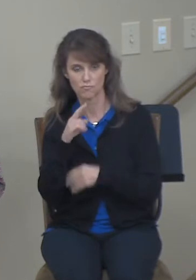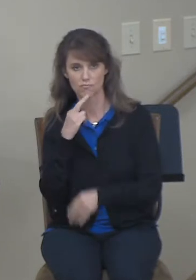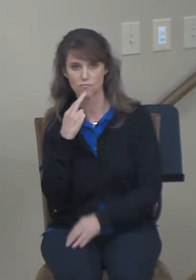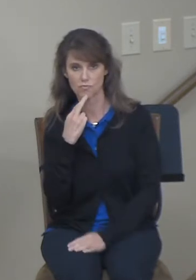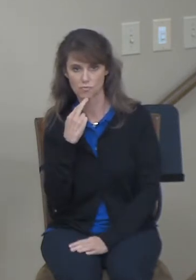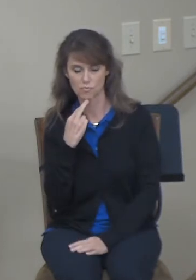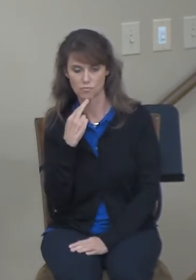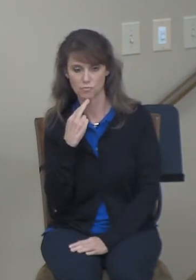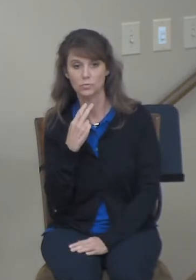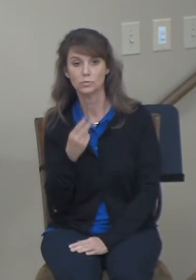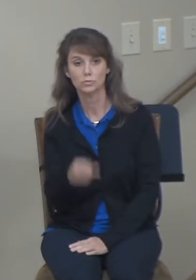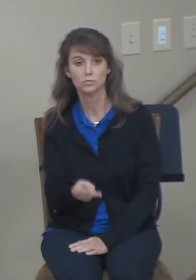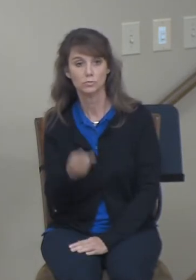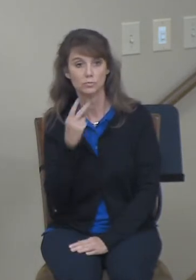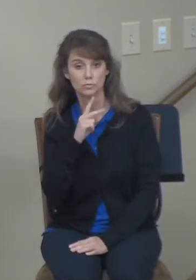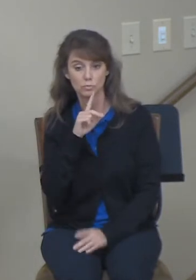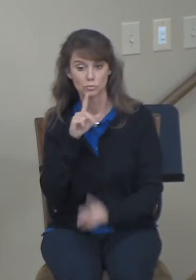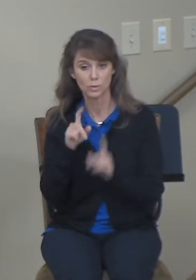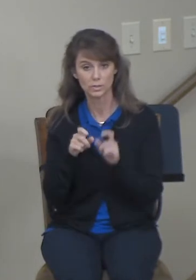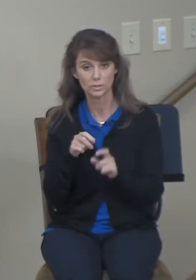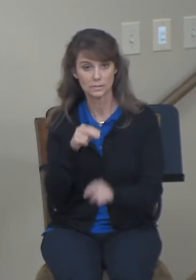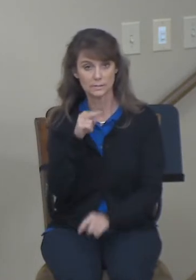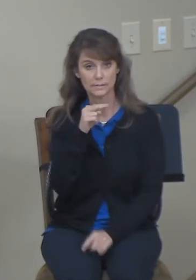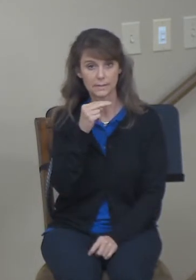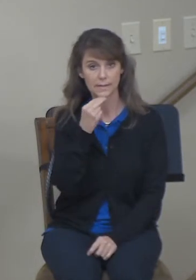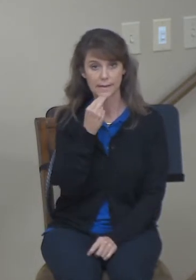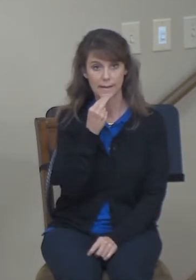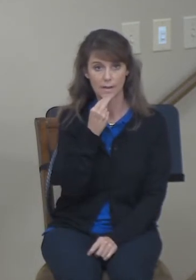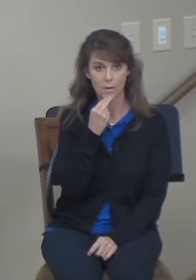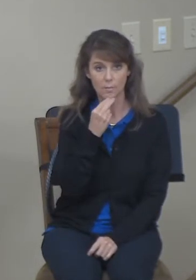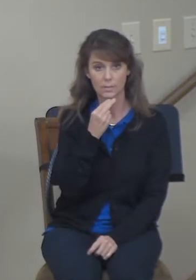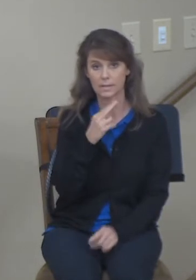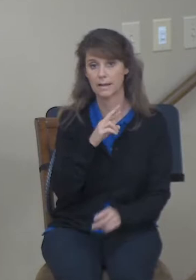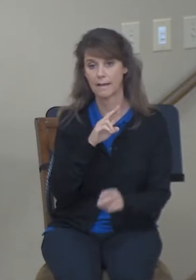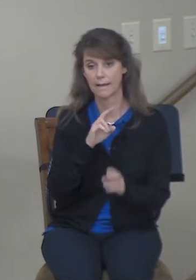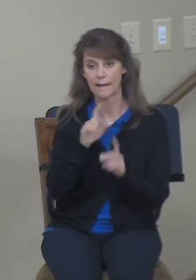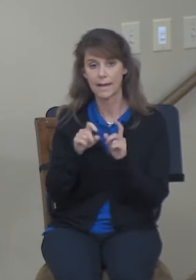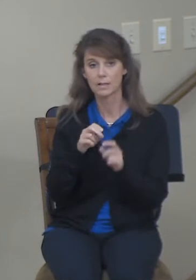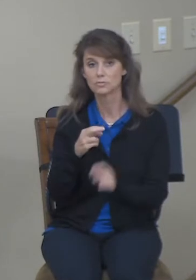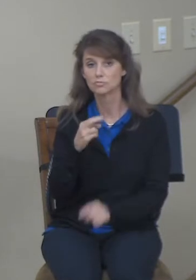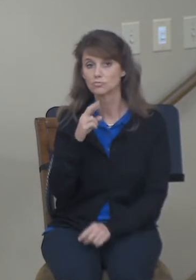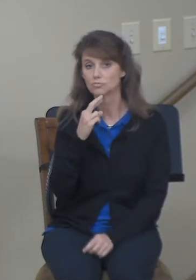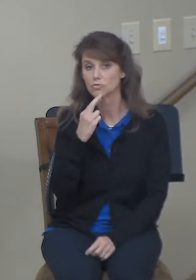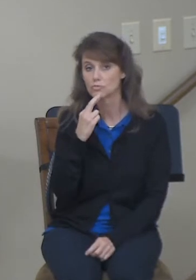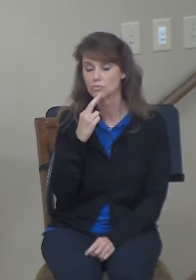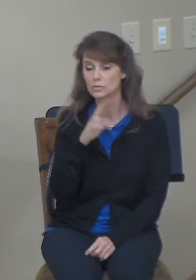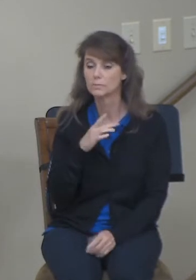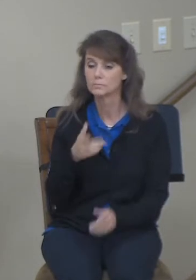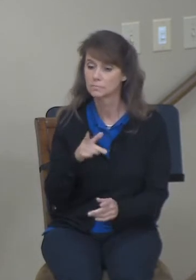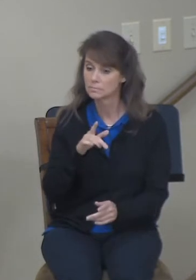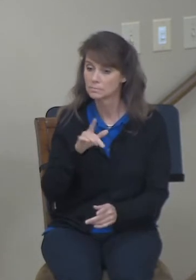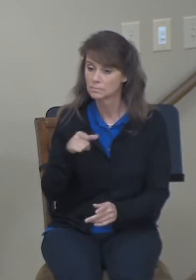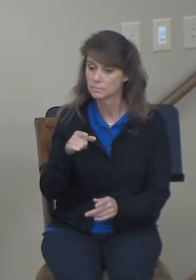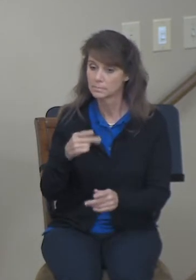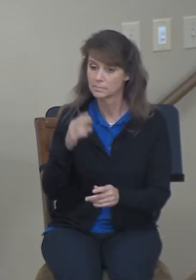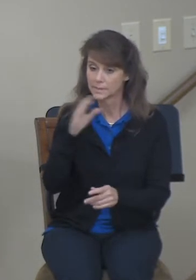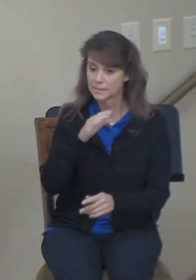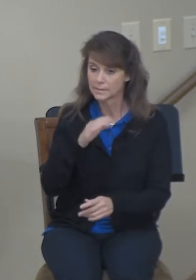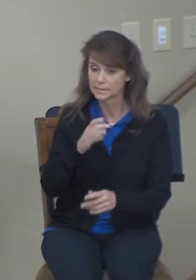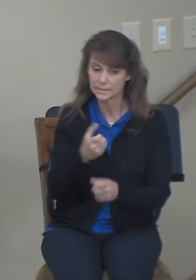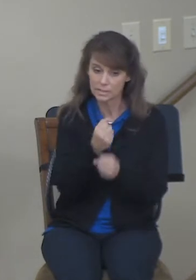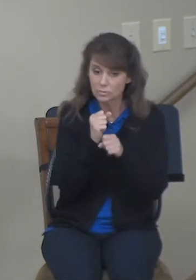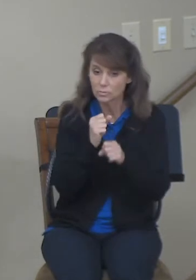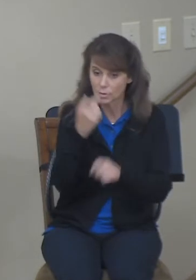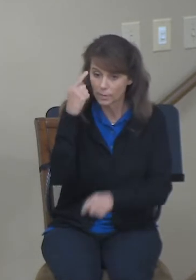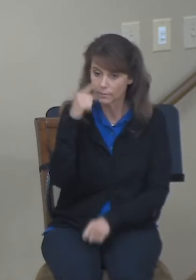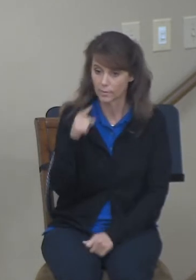of Ruth that really shaped the rest of the story. In verse 1 she says, My daughter, shall I not seek security